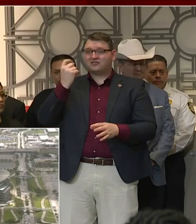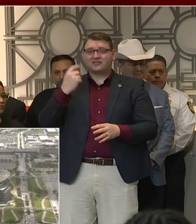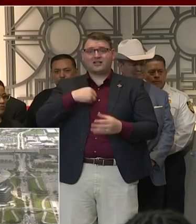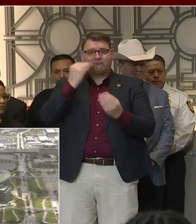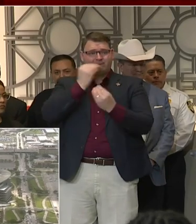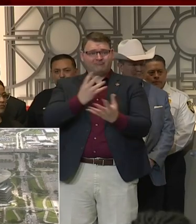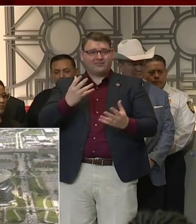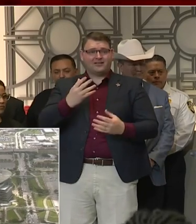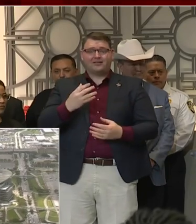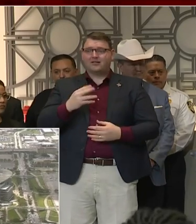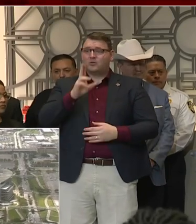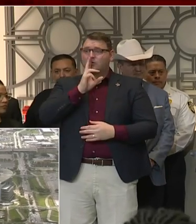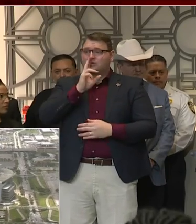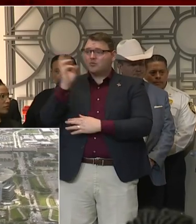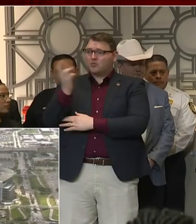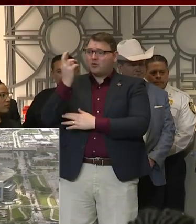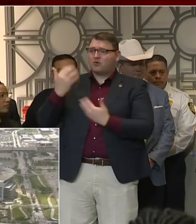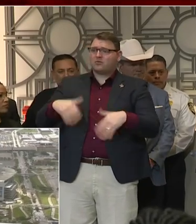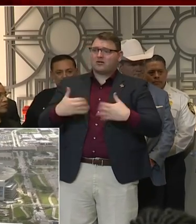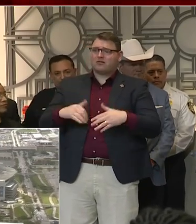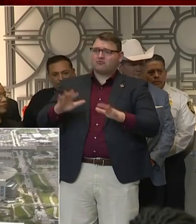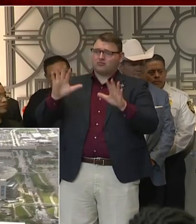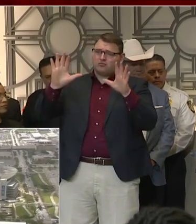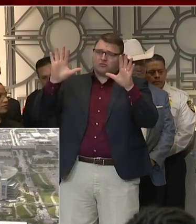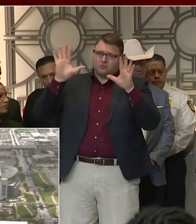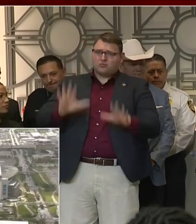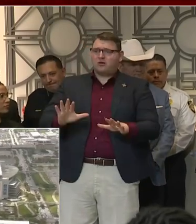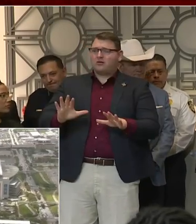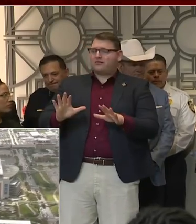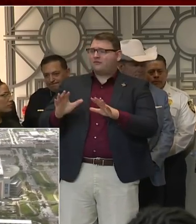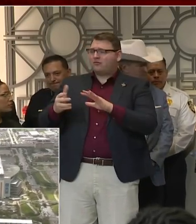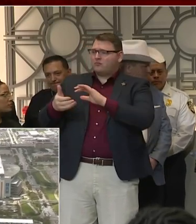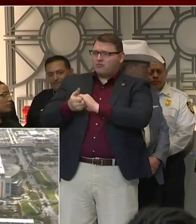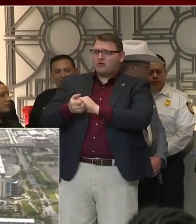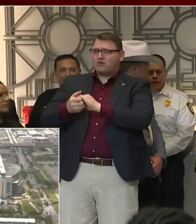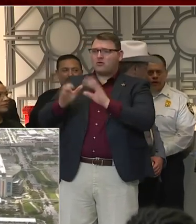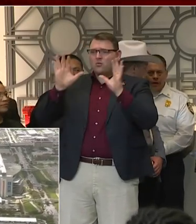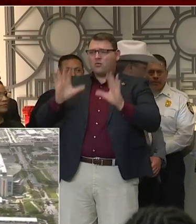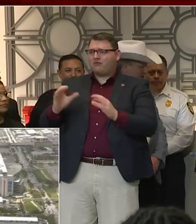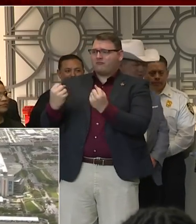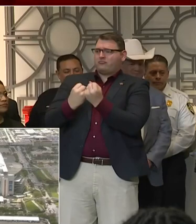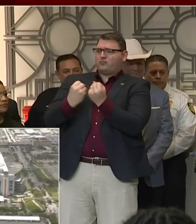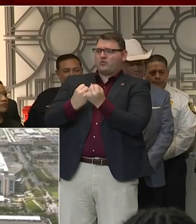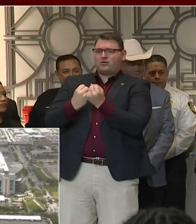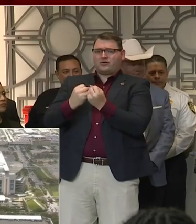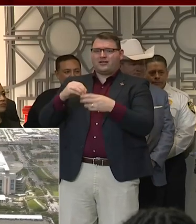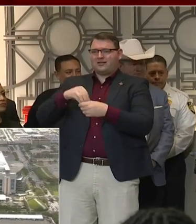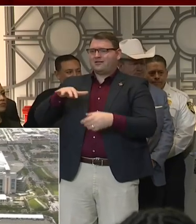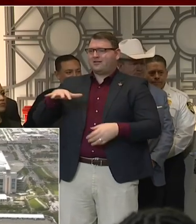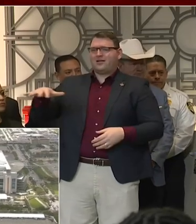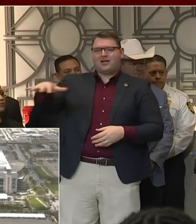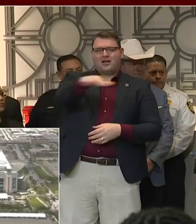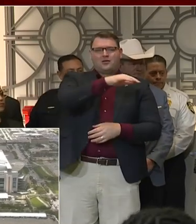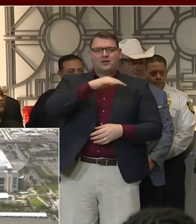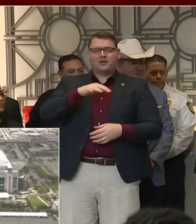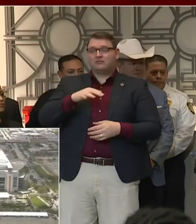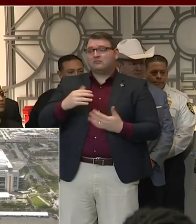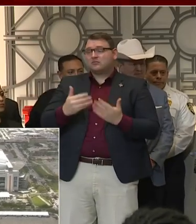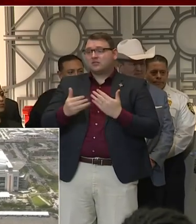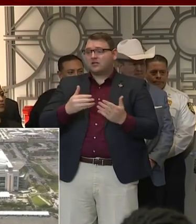an incredible partner and asset to our region. It goes far beyond Houston, Harris County, Fort Bend, Montgomery